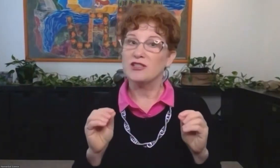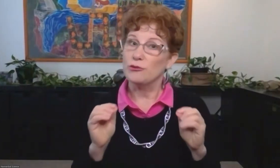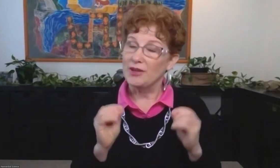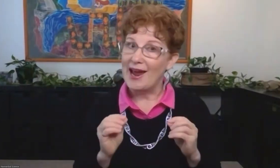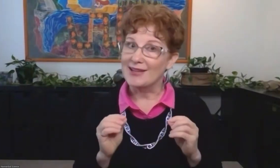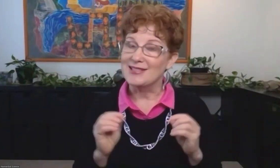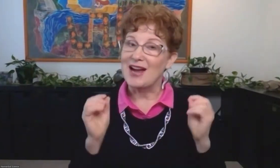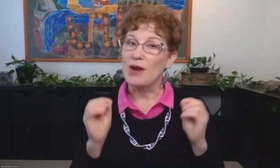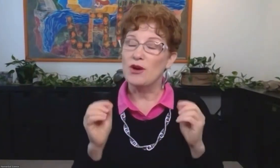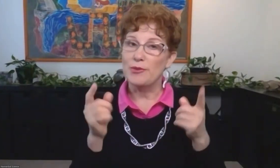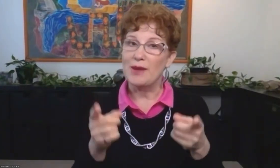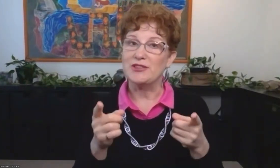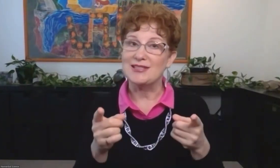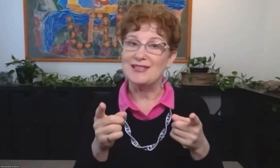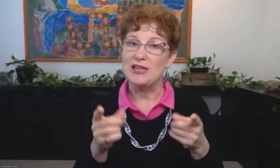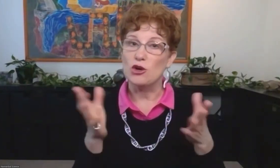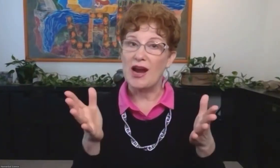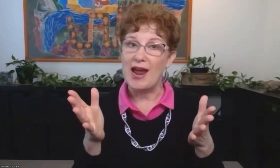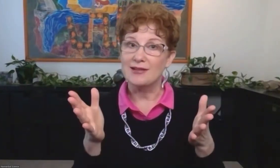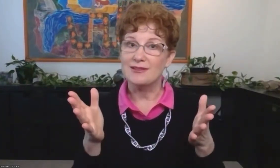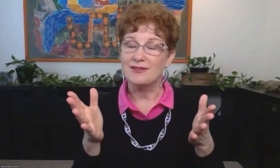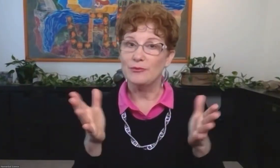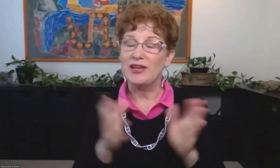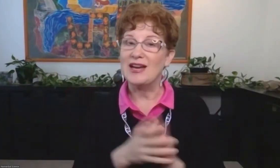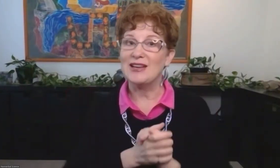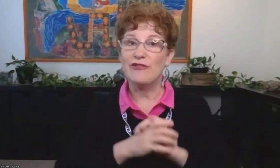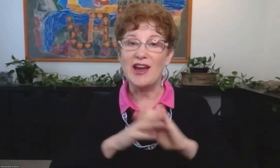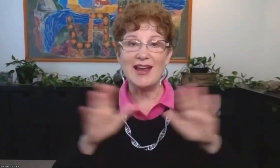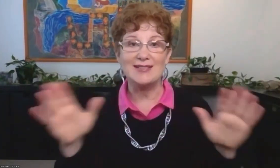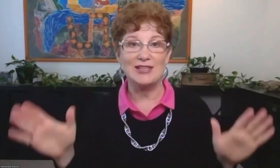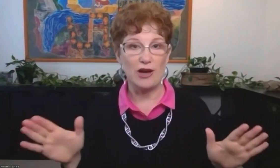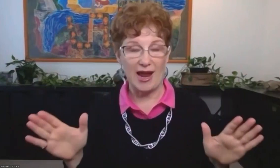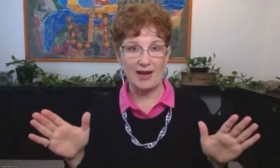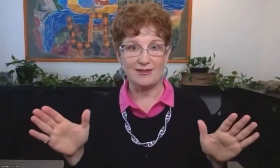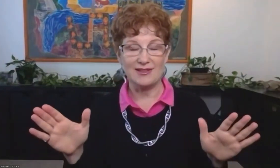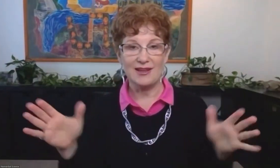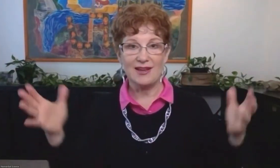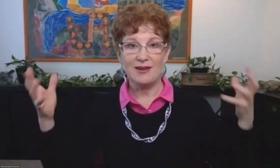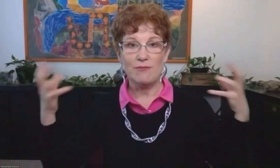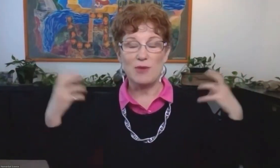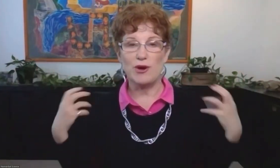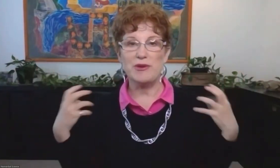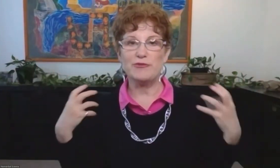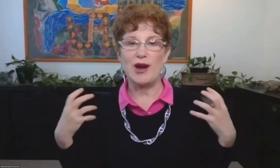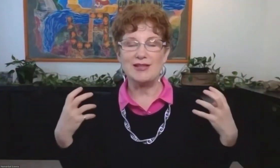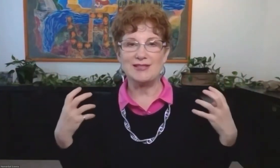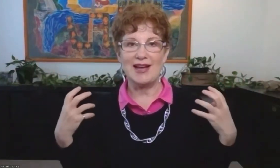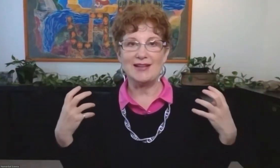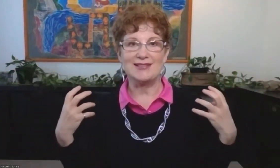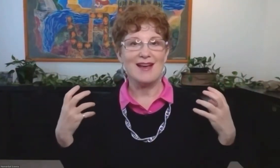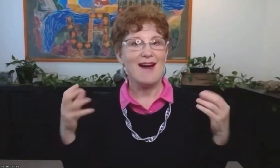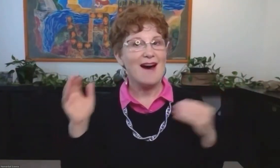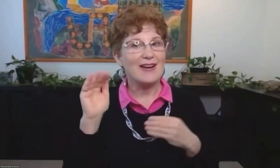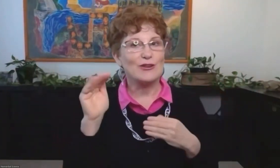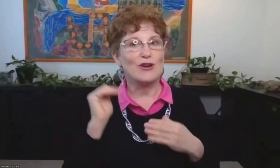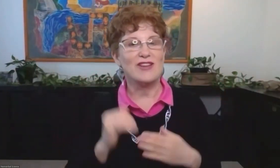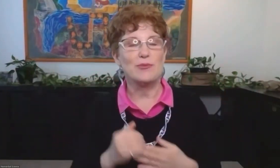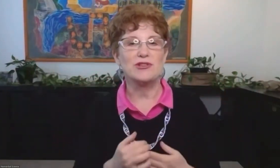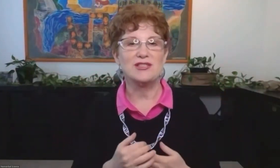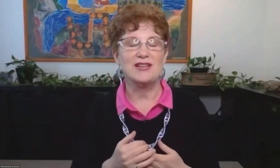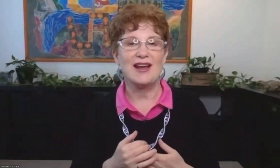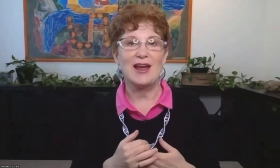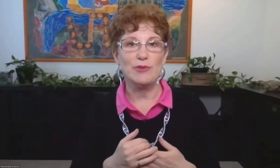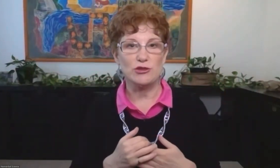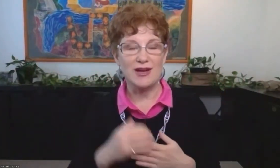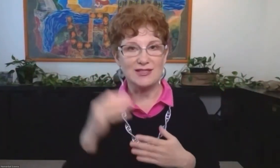see in order to relax is I want to be able to see your hands. Because if I can't see your hands, my primitive brain says, I don't